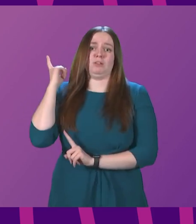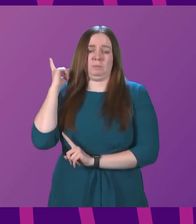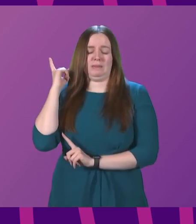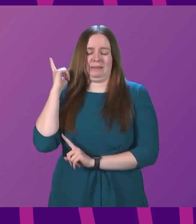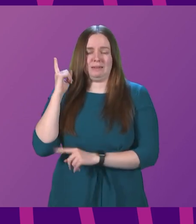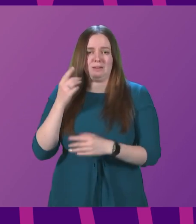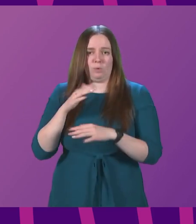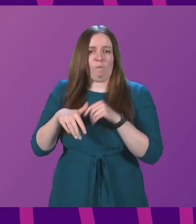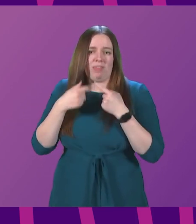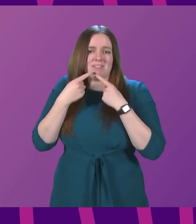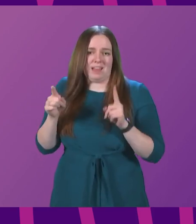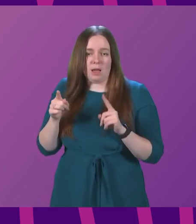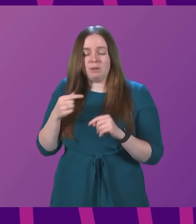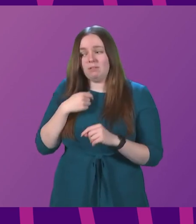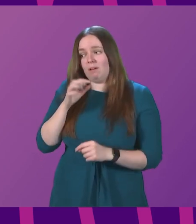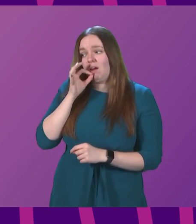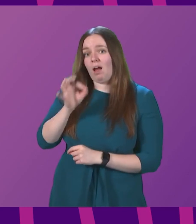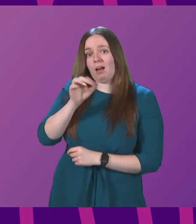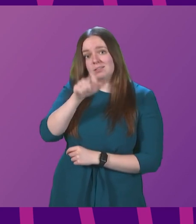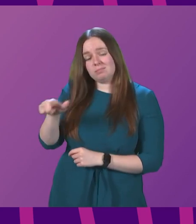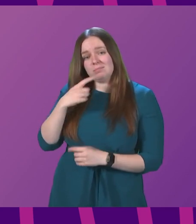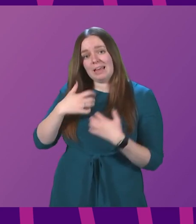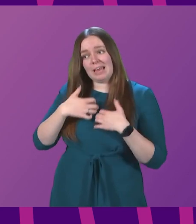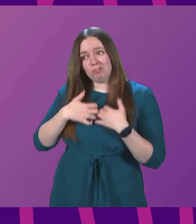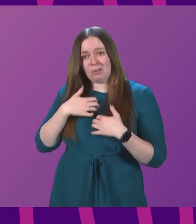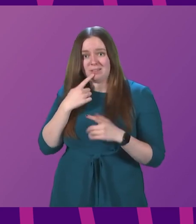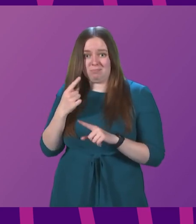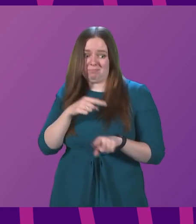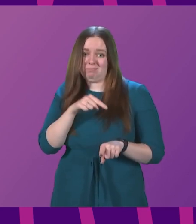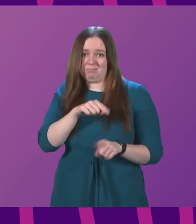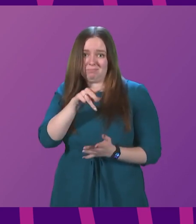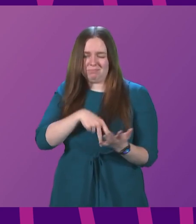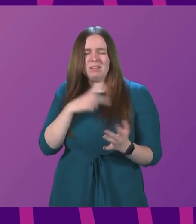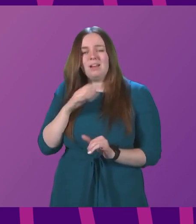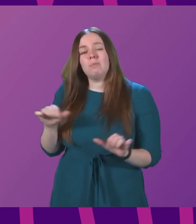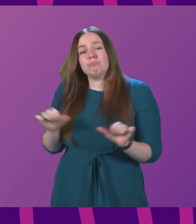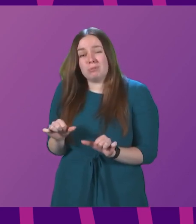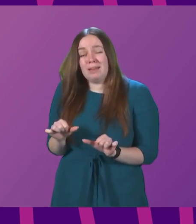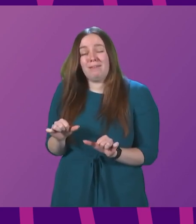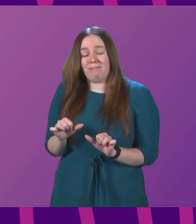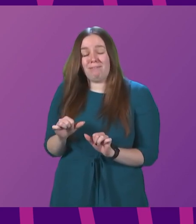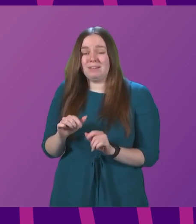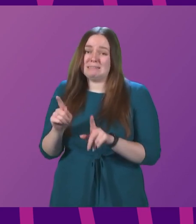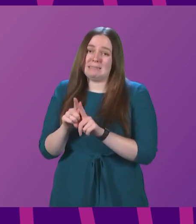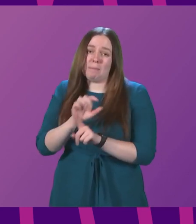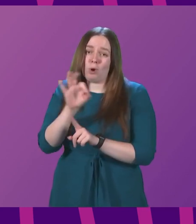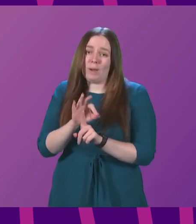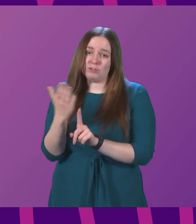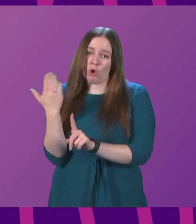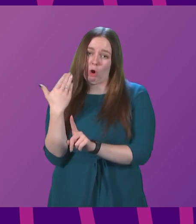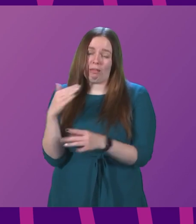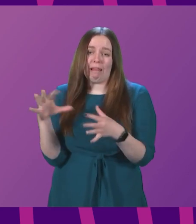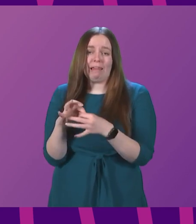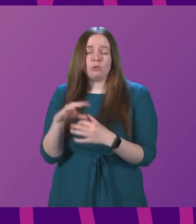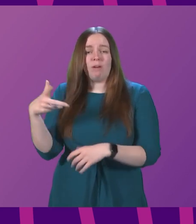statement and I would refer members and anybody interested to that answer. In short, and it goes back to the question I was asked earlier on about vaccination of